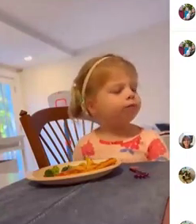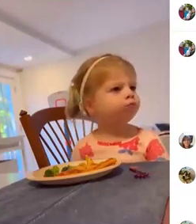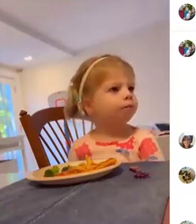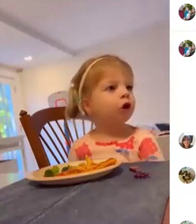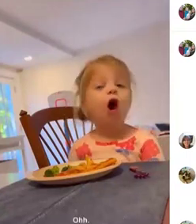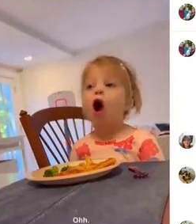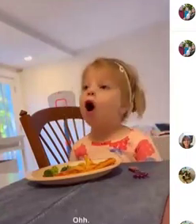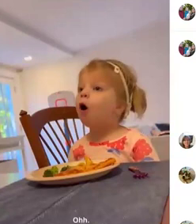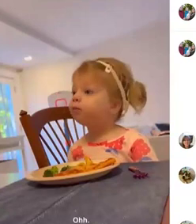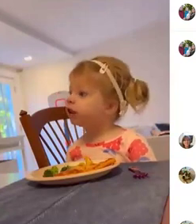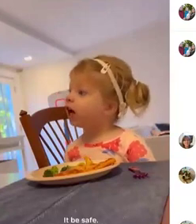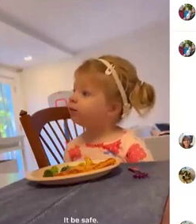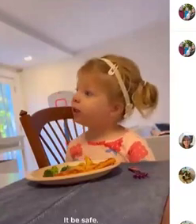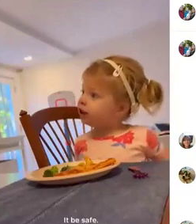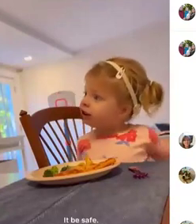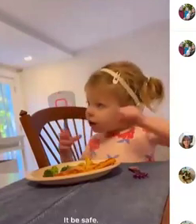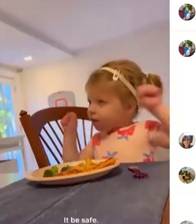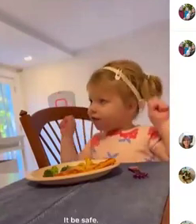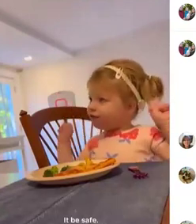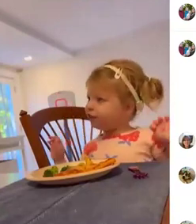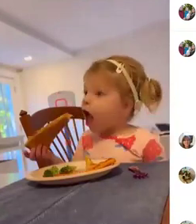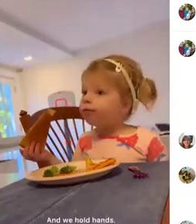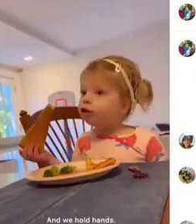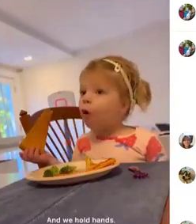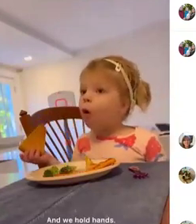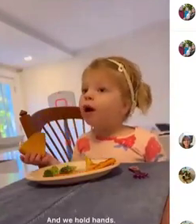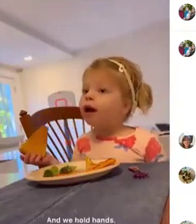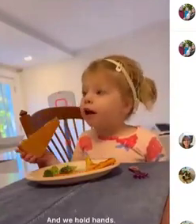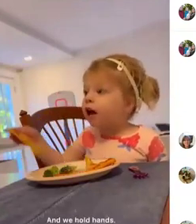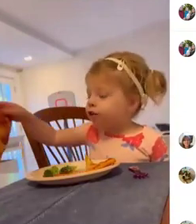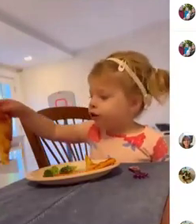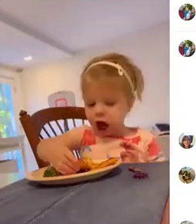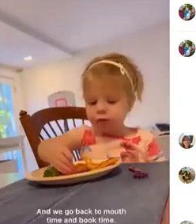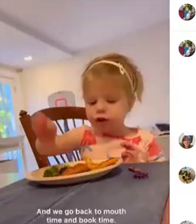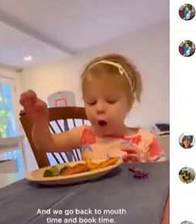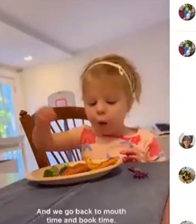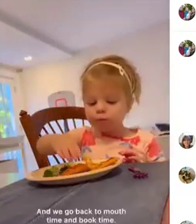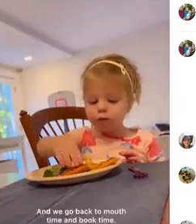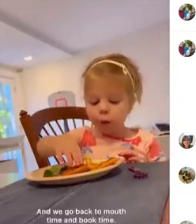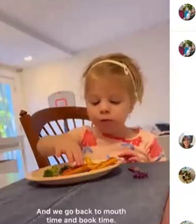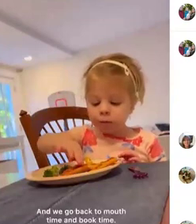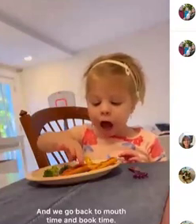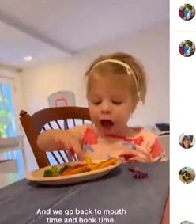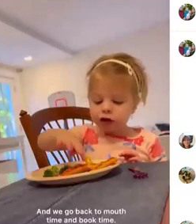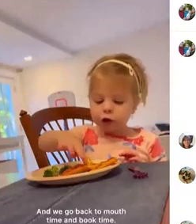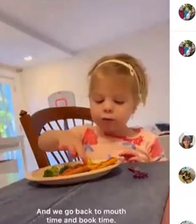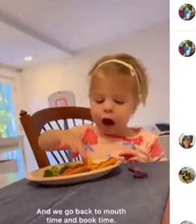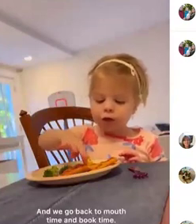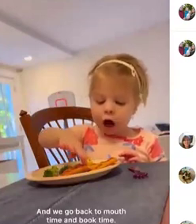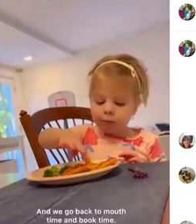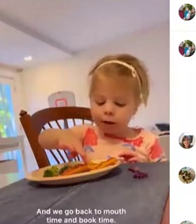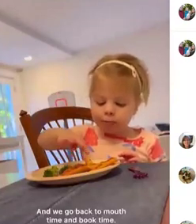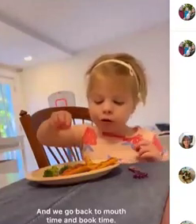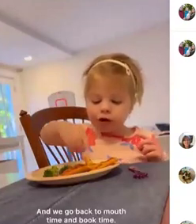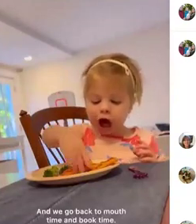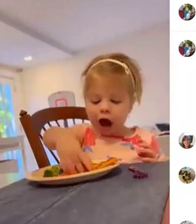not oh every state every school we have it and we go back for a